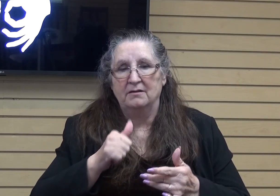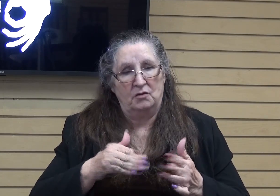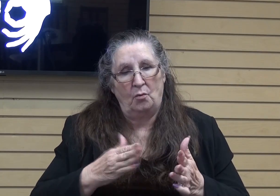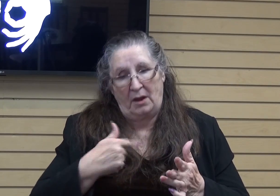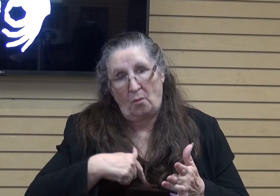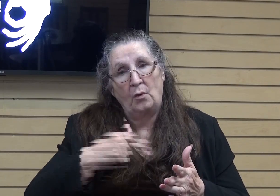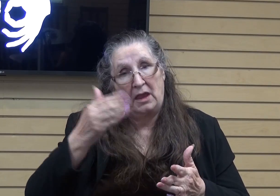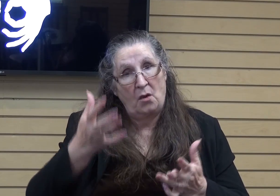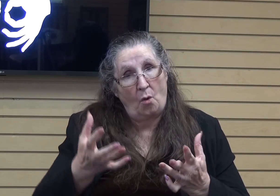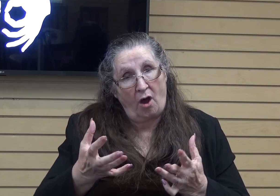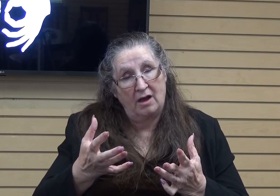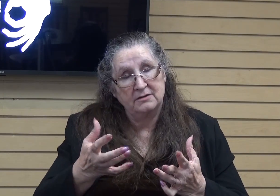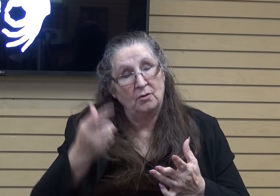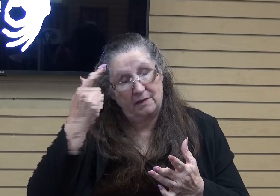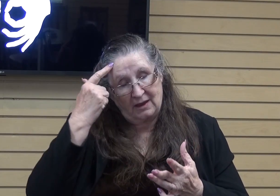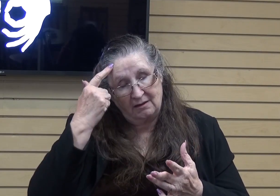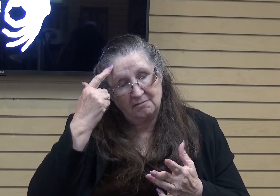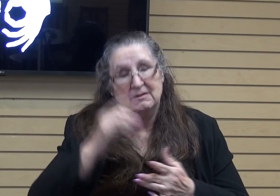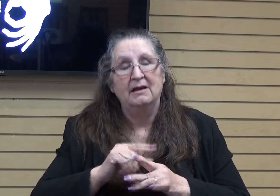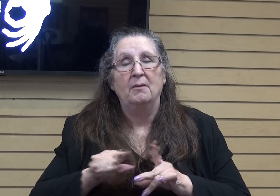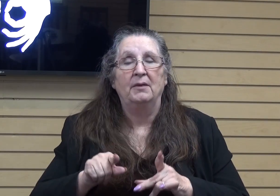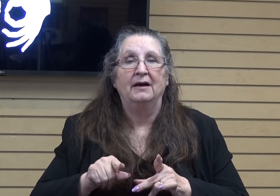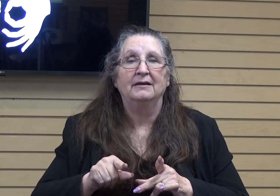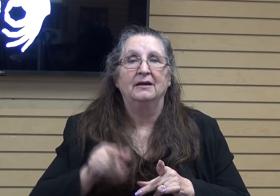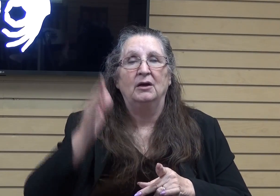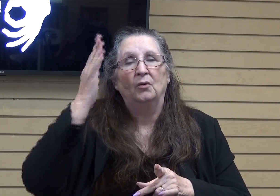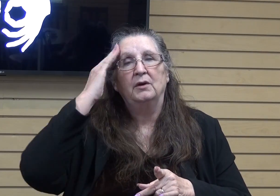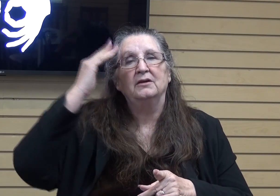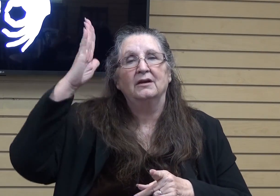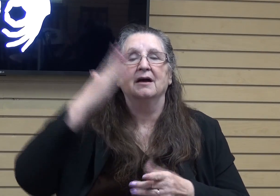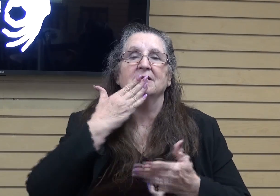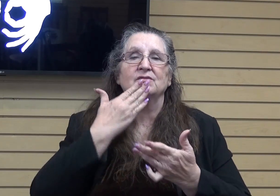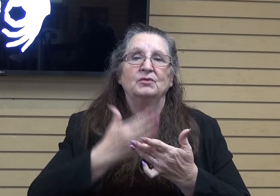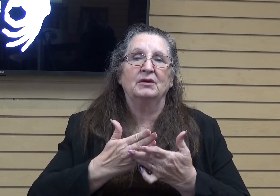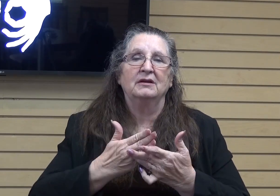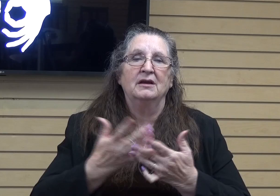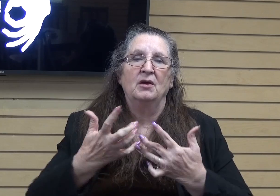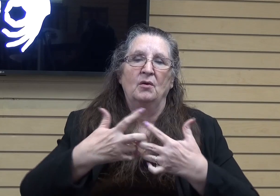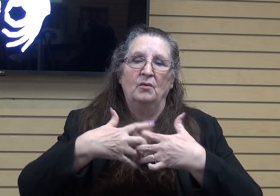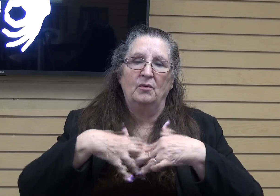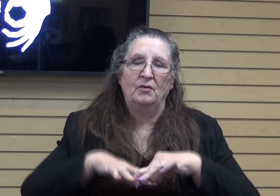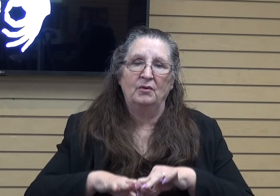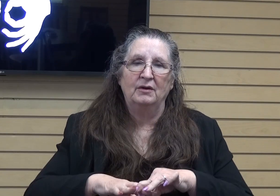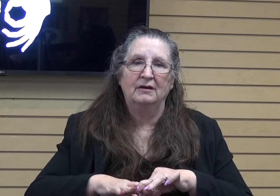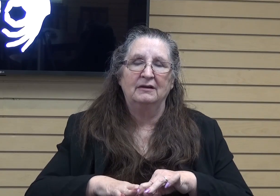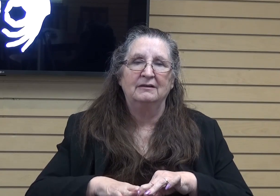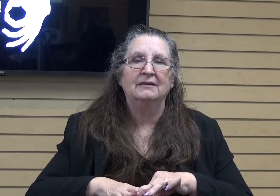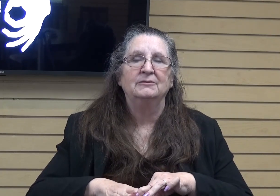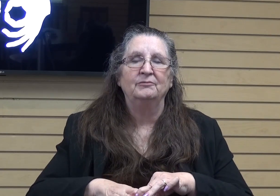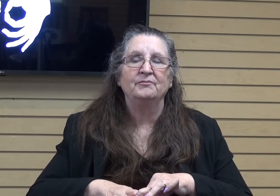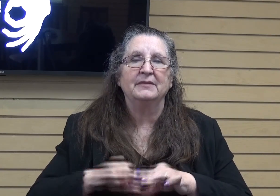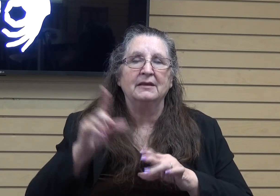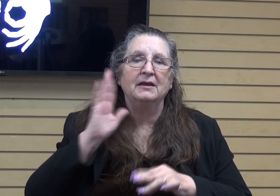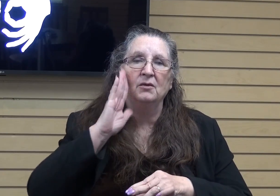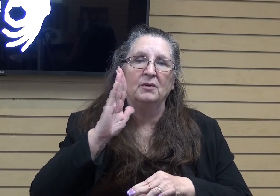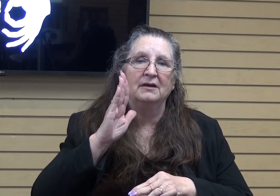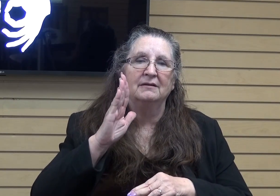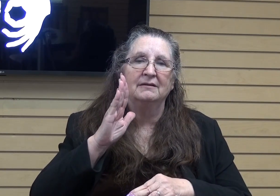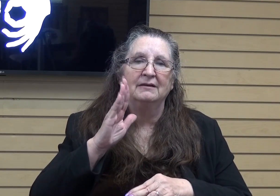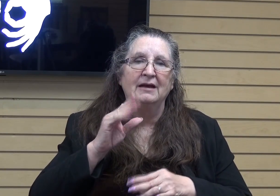want, but we know that God is good and he's going to work all things out. And, and just as we're going through Joseph's life